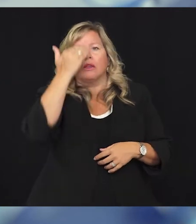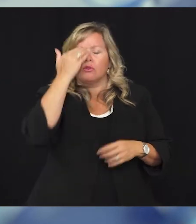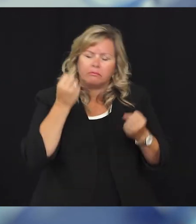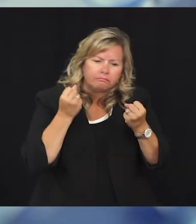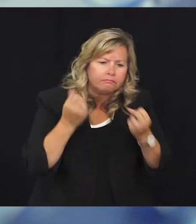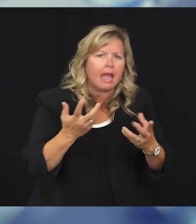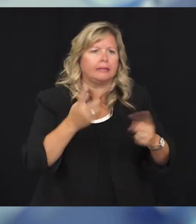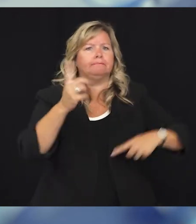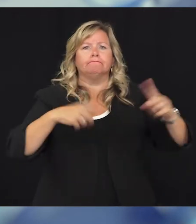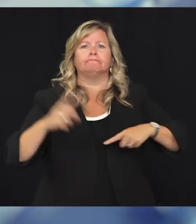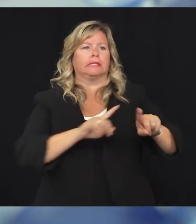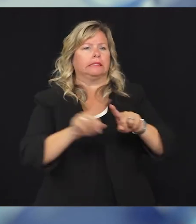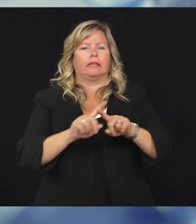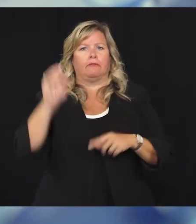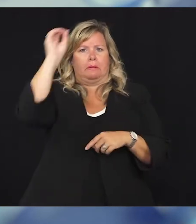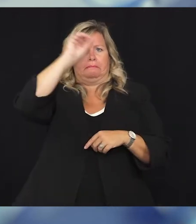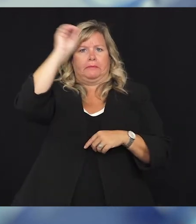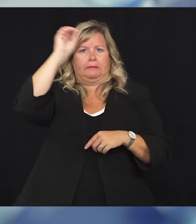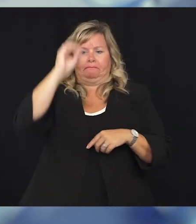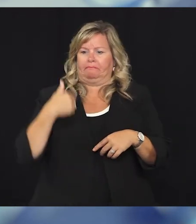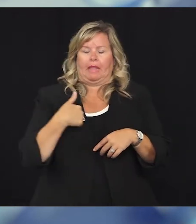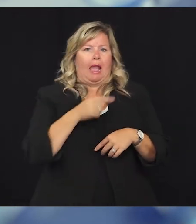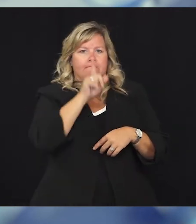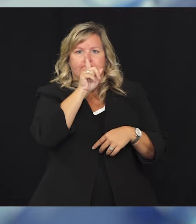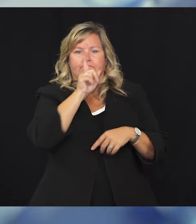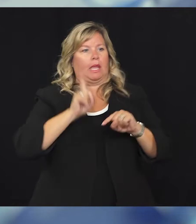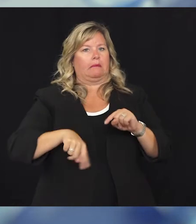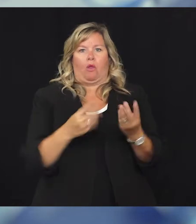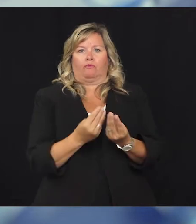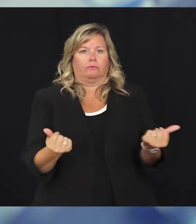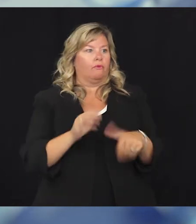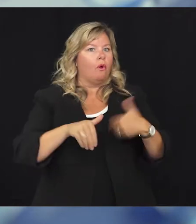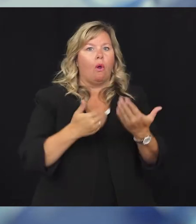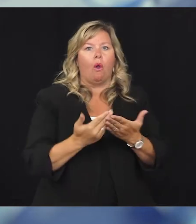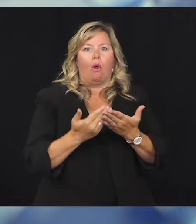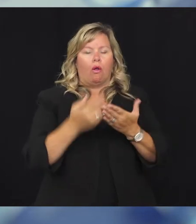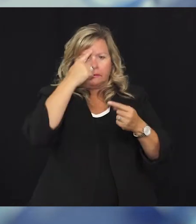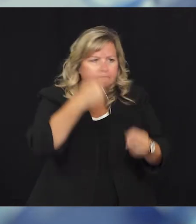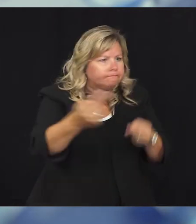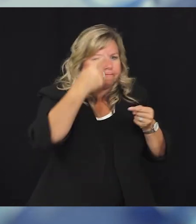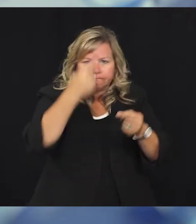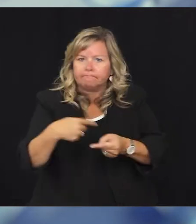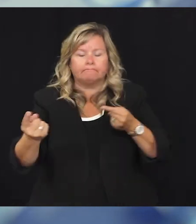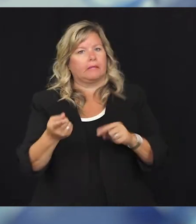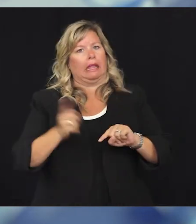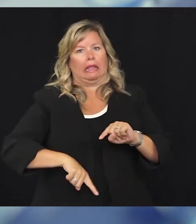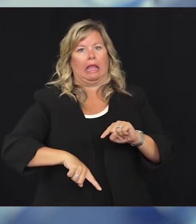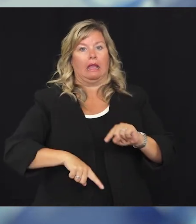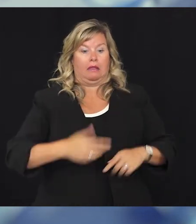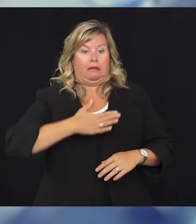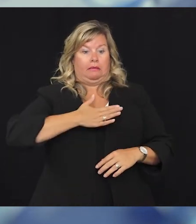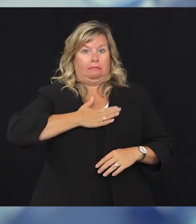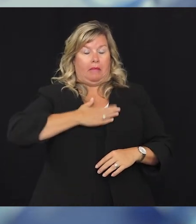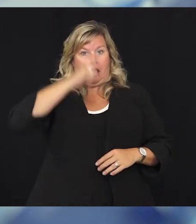to resolve those differences. What I have to ask myself is, what do I believe? I believe that masks